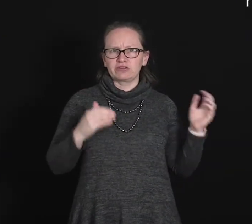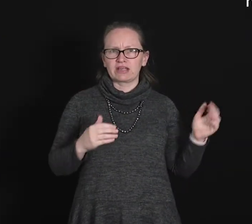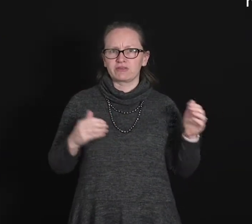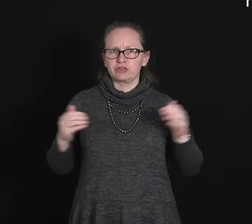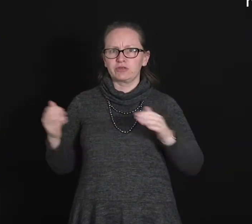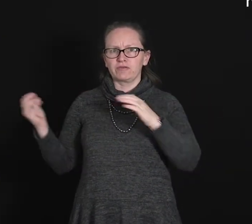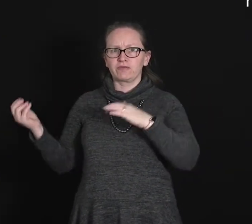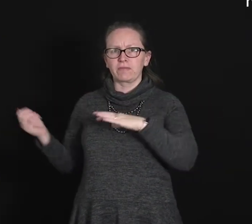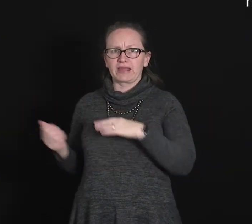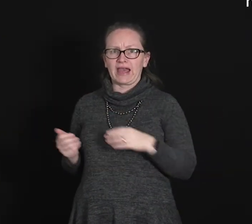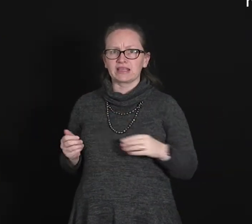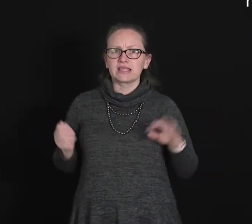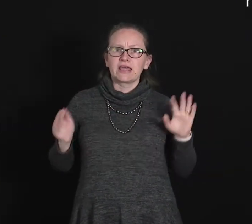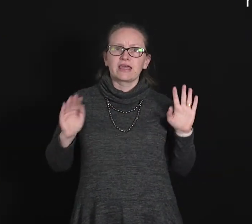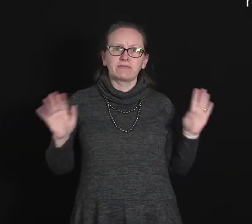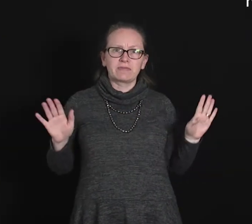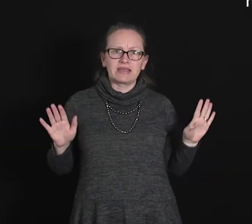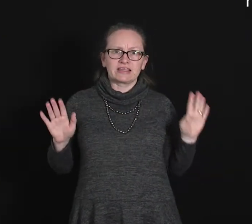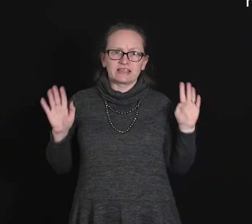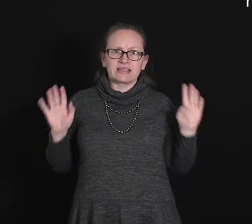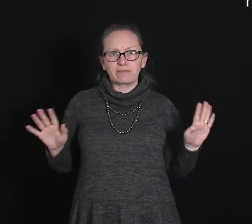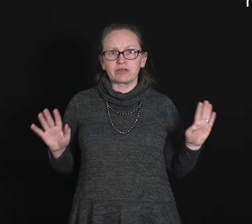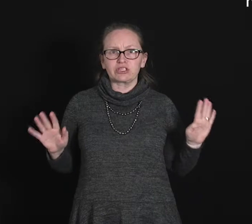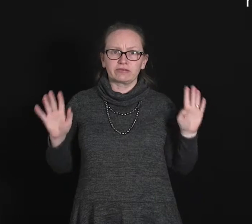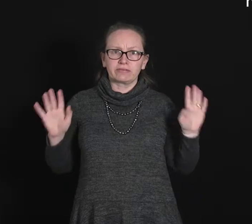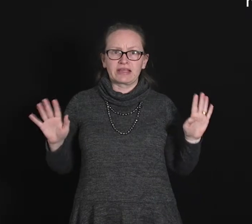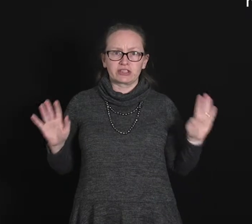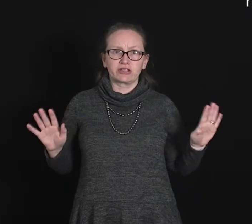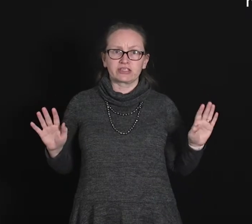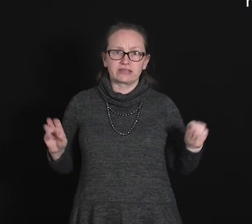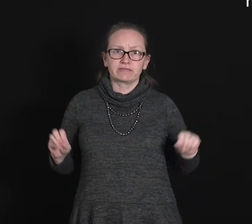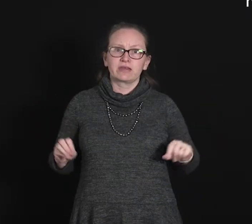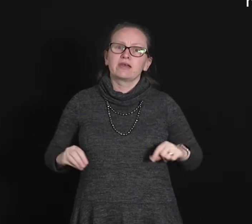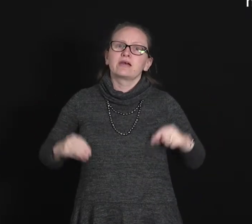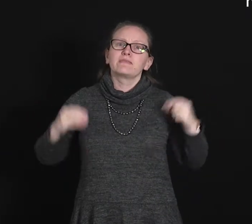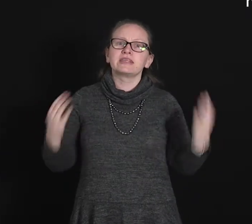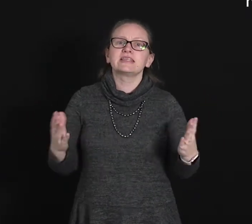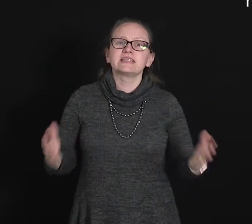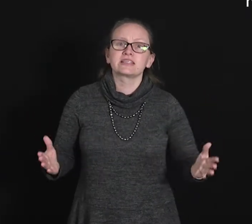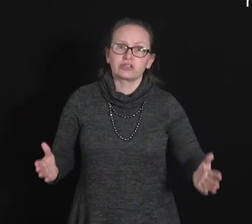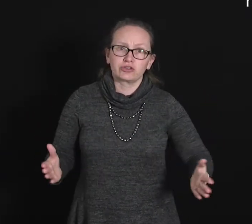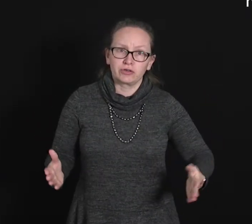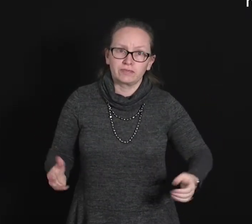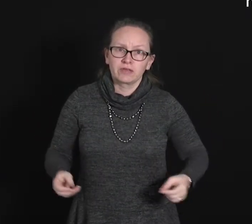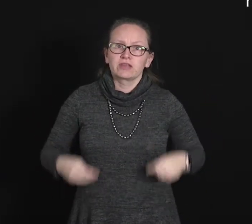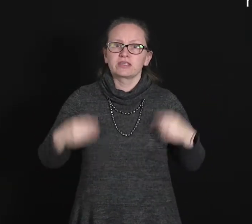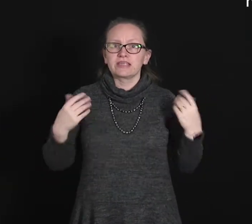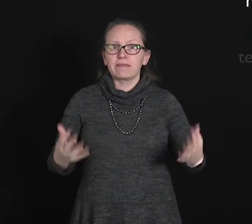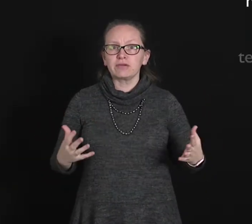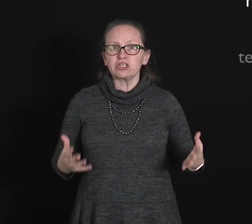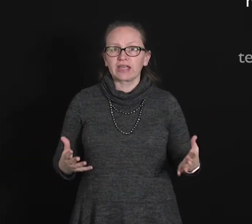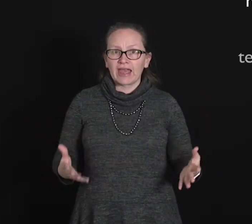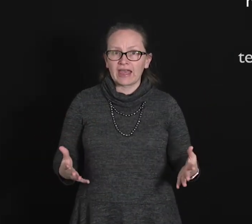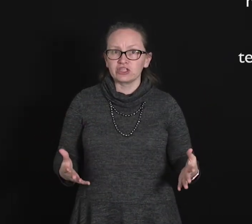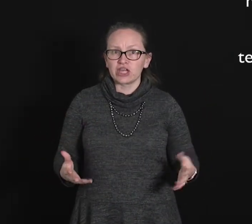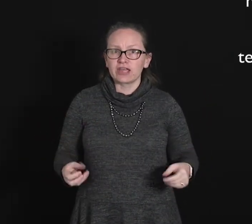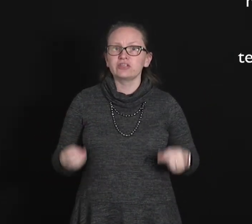transferred to or from the gas, it would mean that the temperature remains constant. But this isn't true. The temperature can change